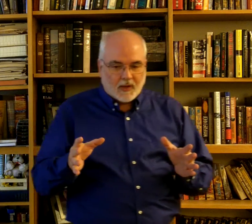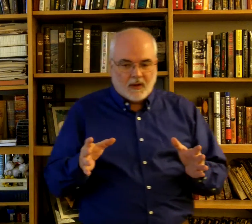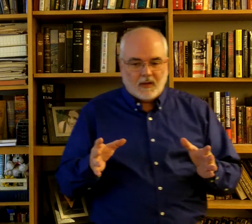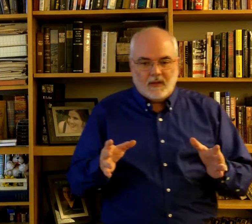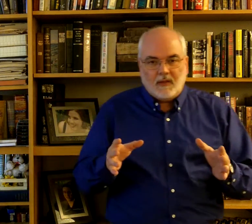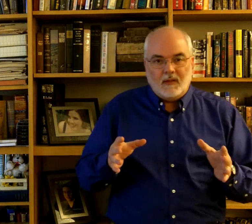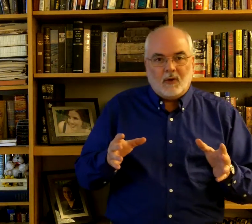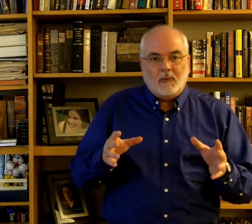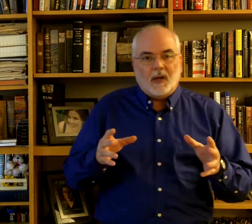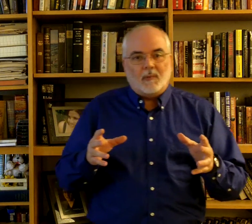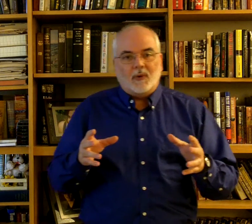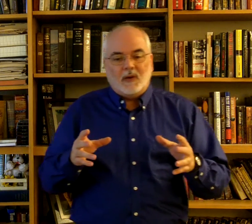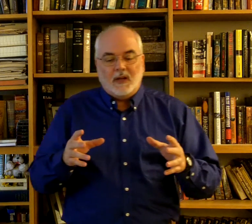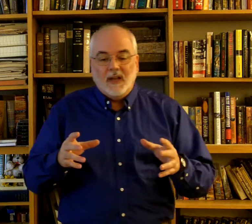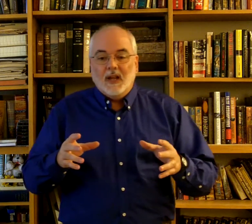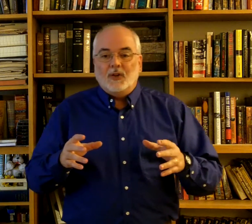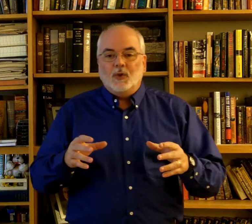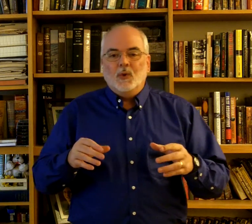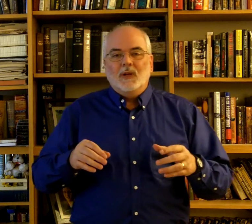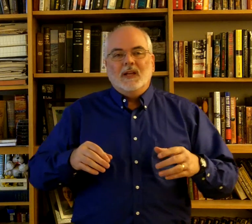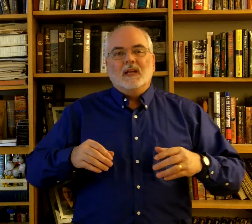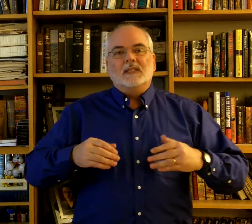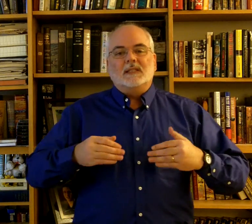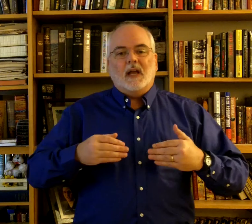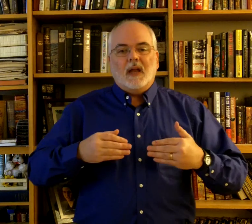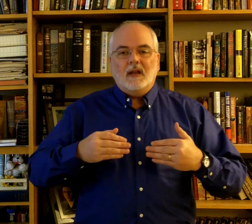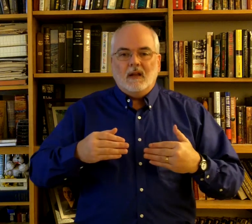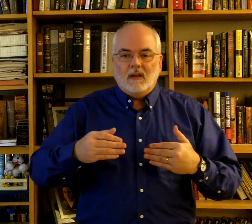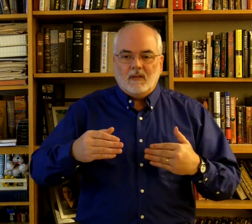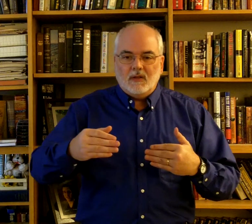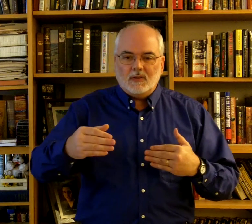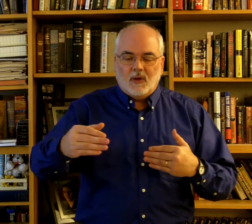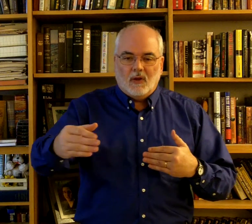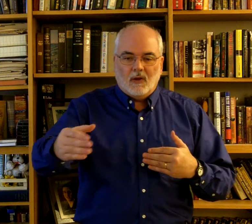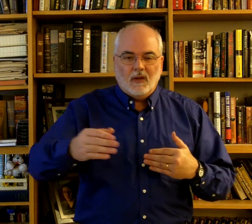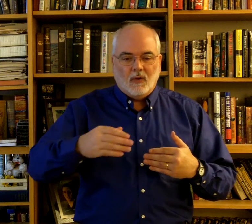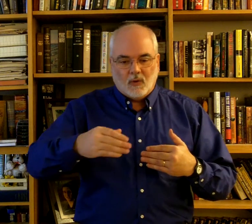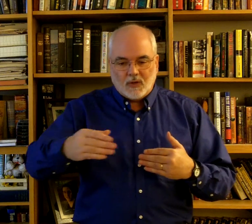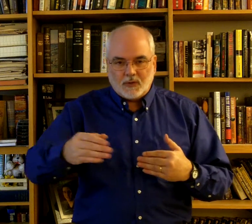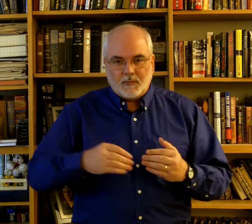then there will be an opportunity to sign the song, or the scripture,